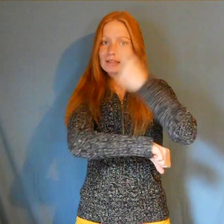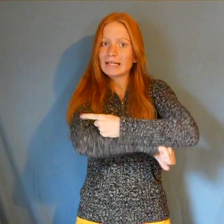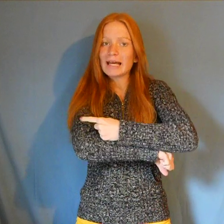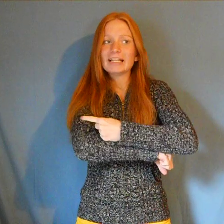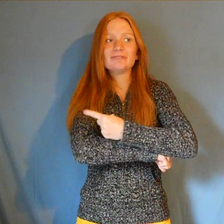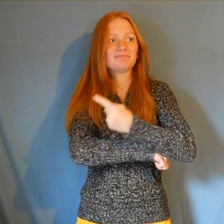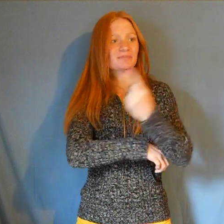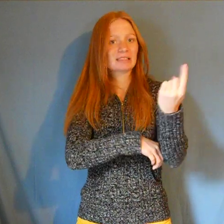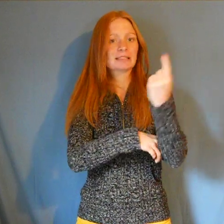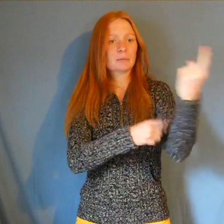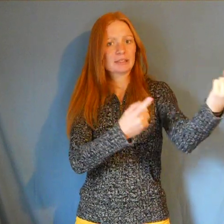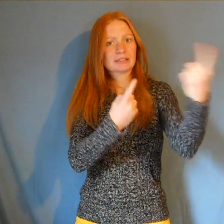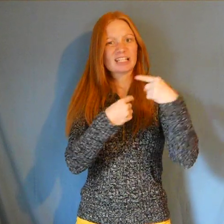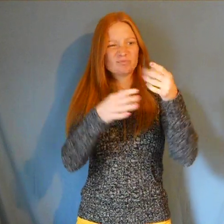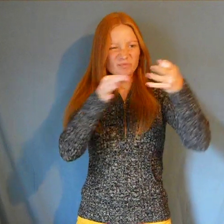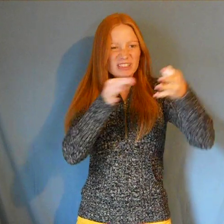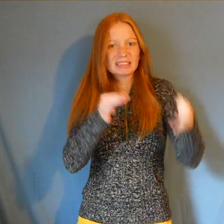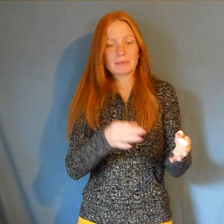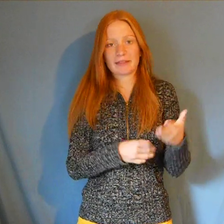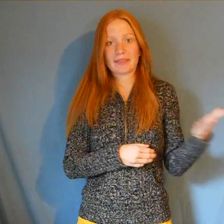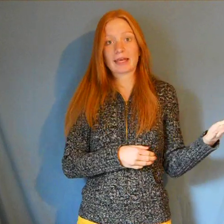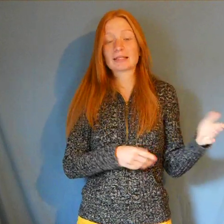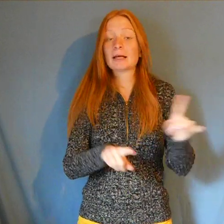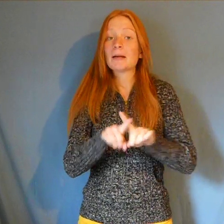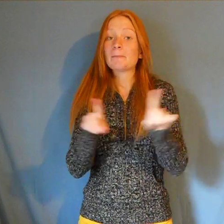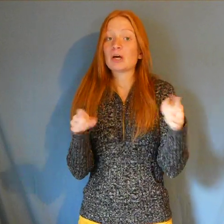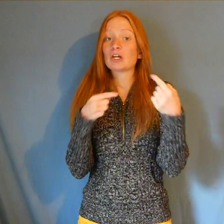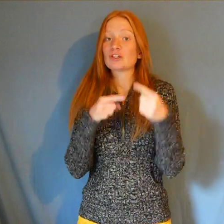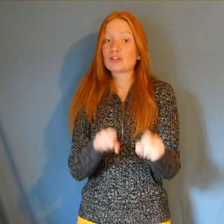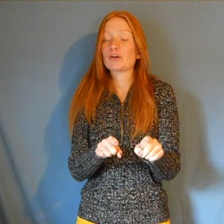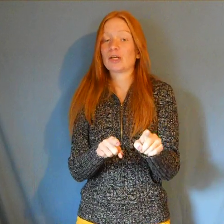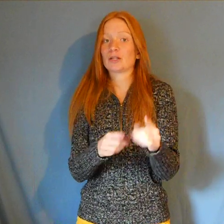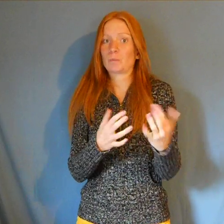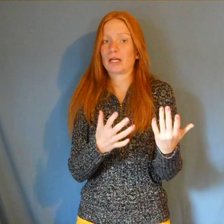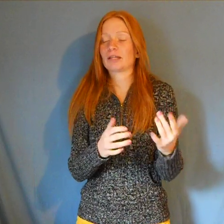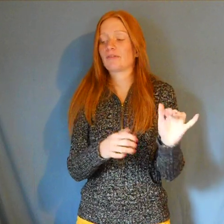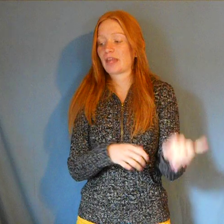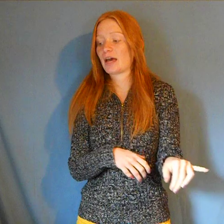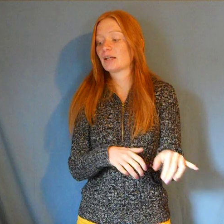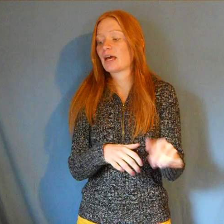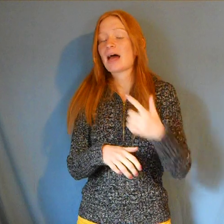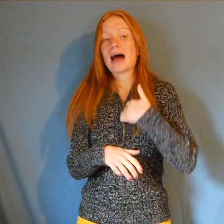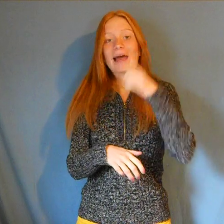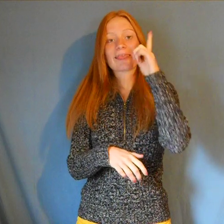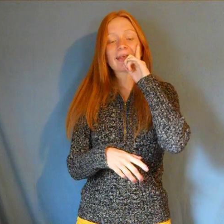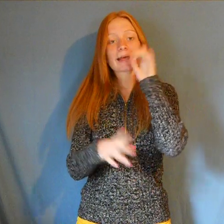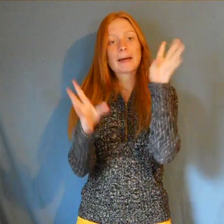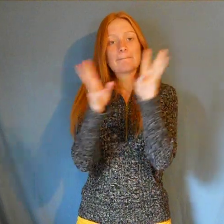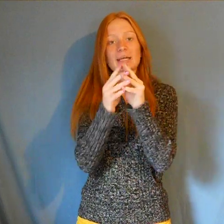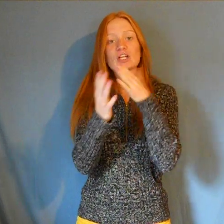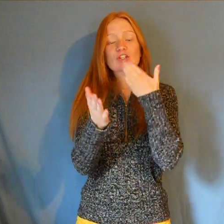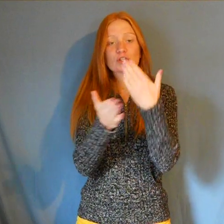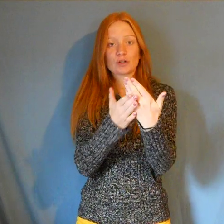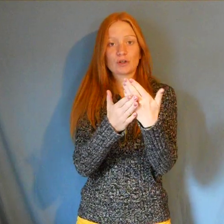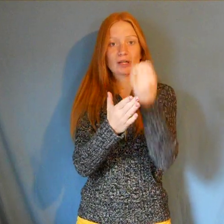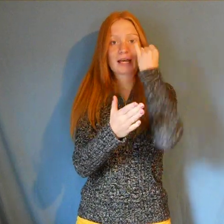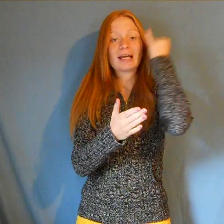But in the meantime, I think maybe I would like to set up a meeting with you and Mrs. Fowler and